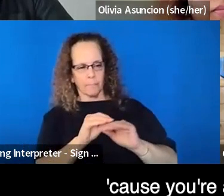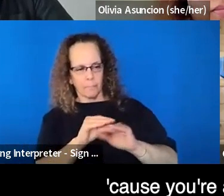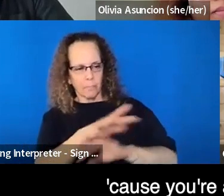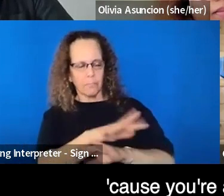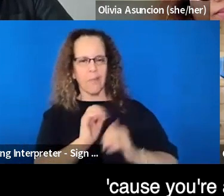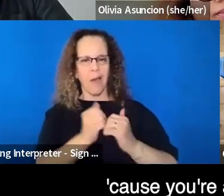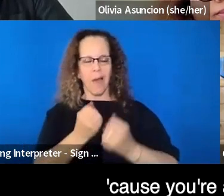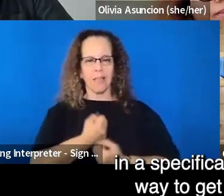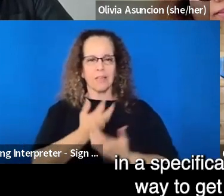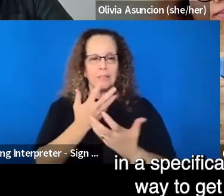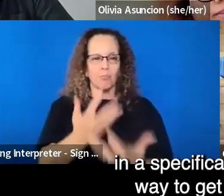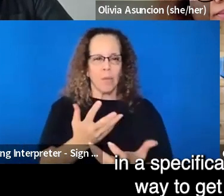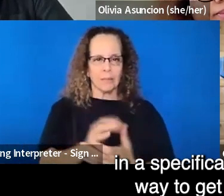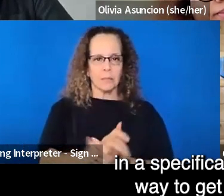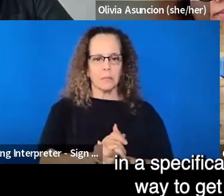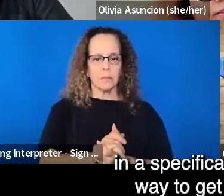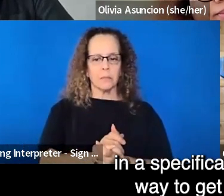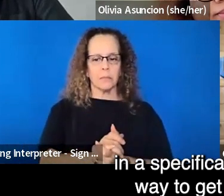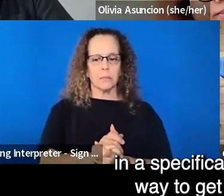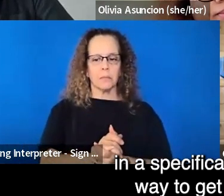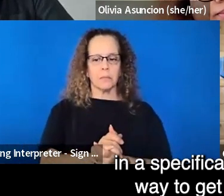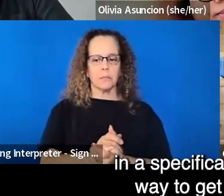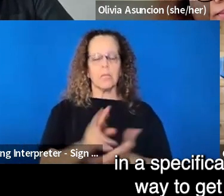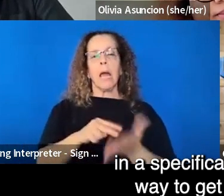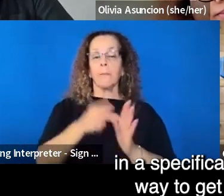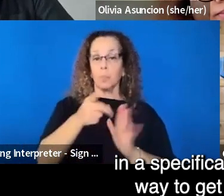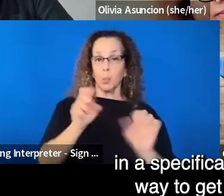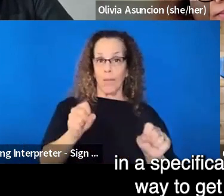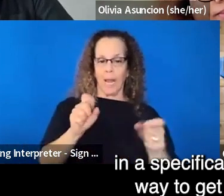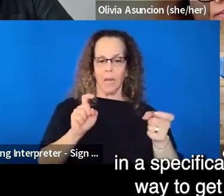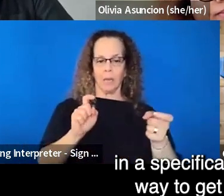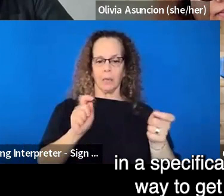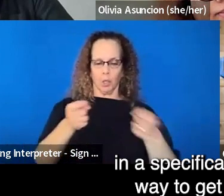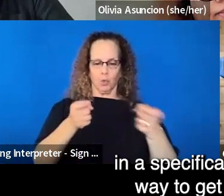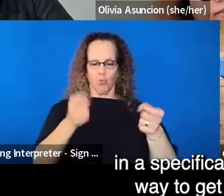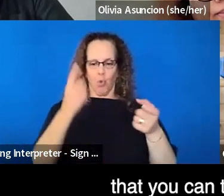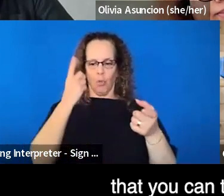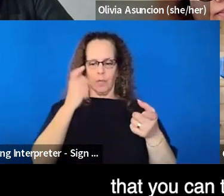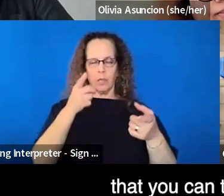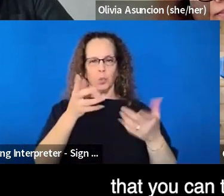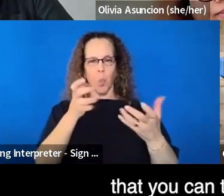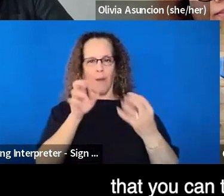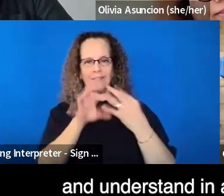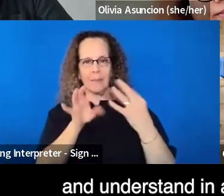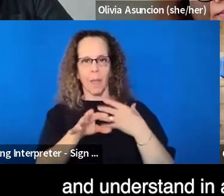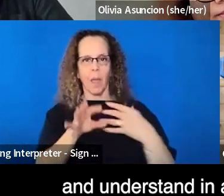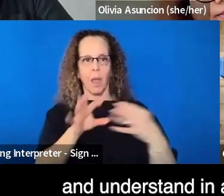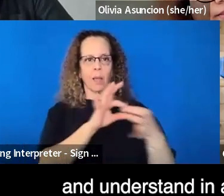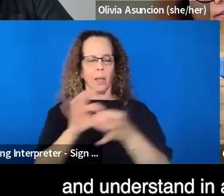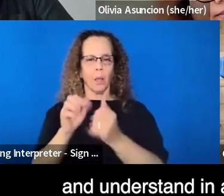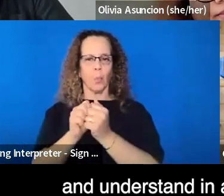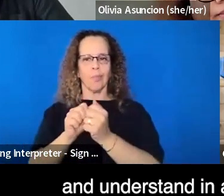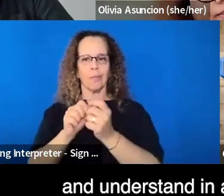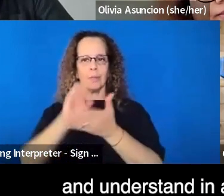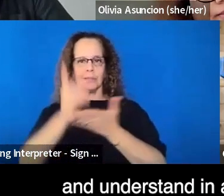to control because you're asking things in a specifically designed way to get, uh, feedback that you can then analyze and understand,